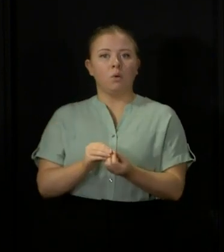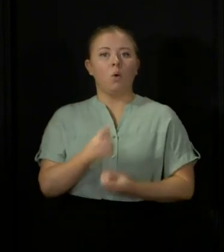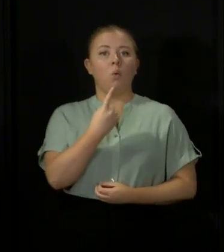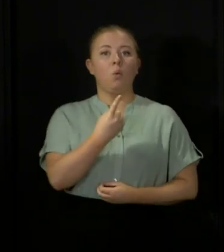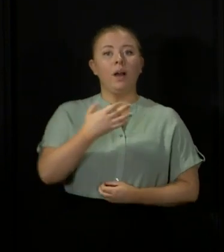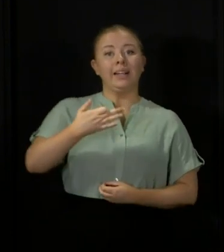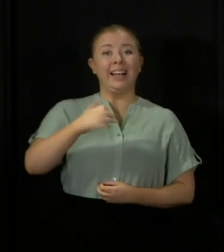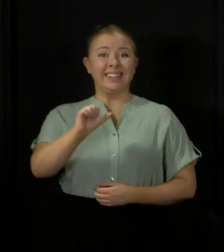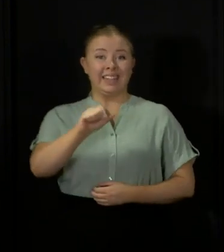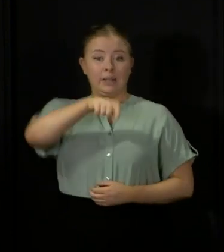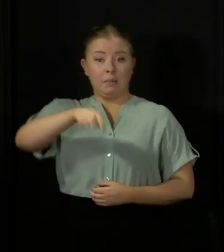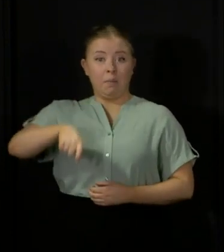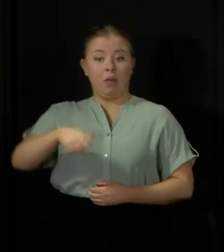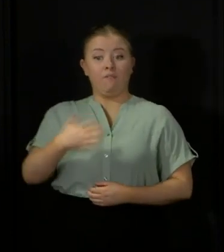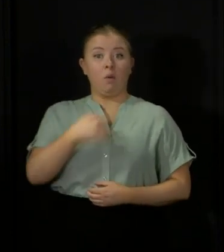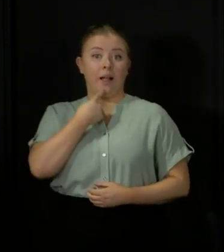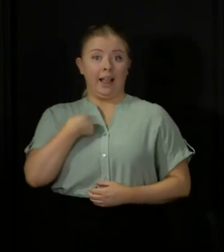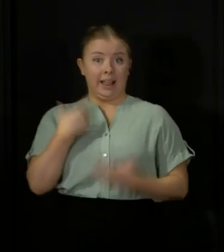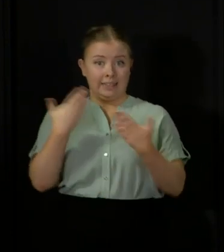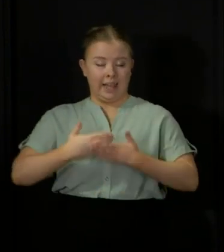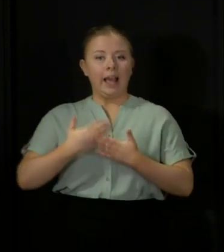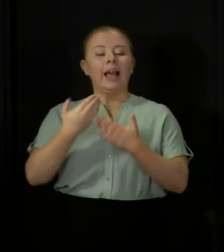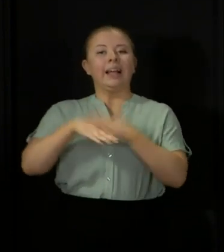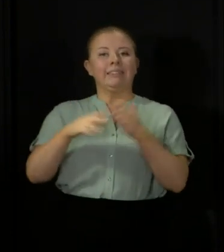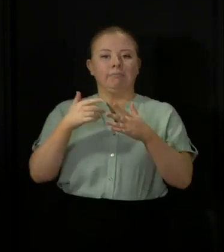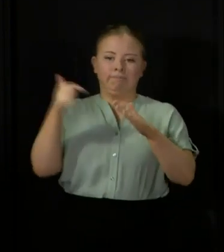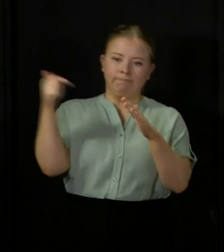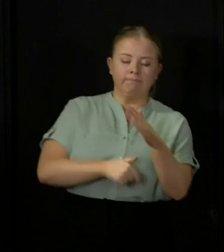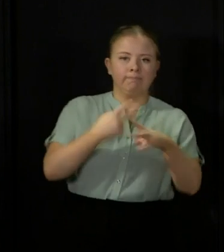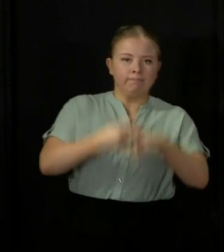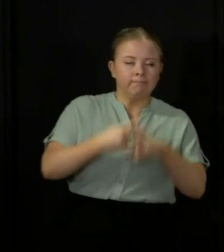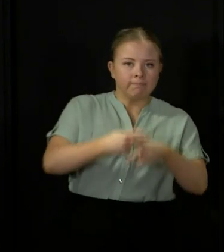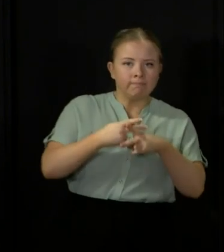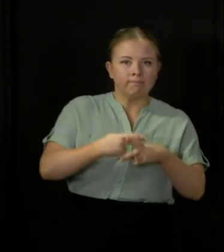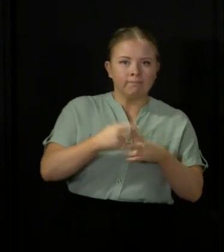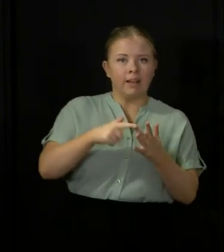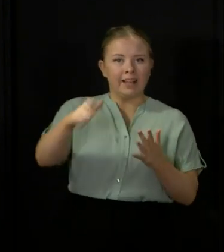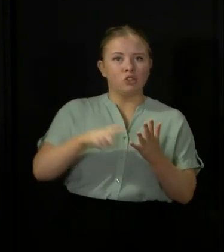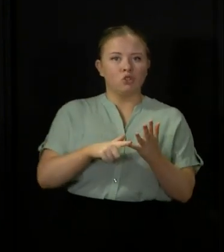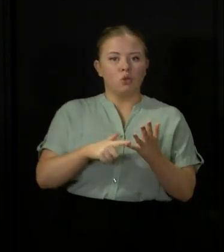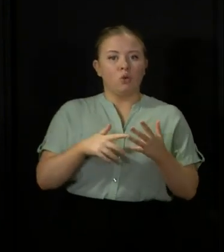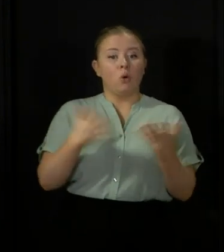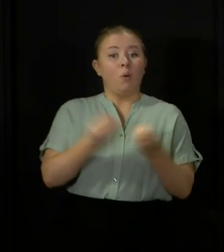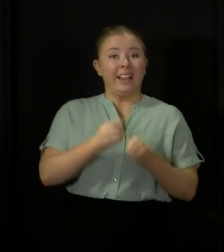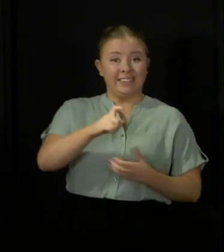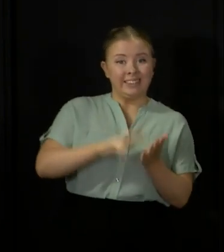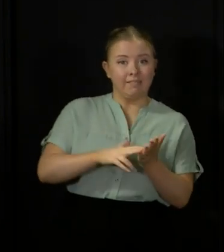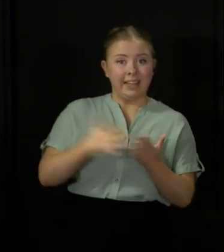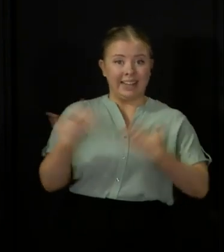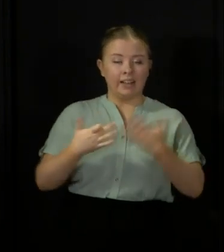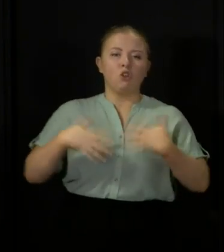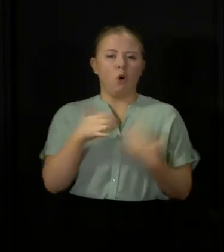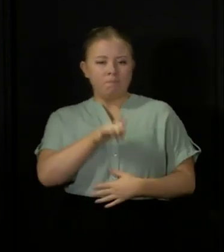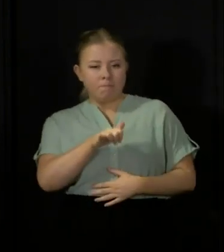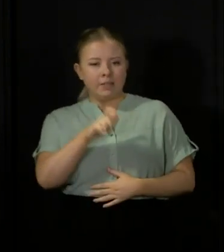people as of last night were in intensive care with either confirmed or suspected COVID-19. That